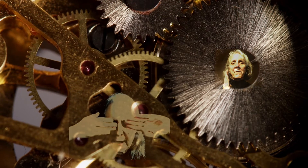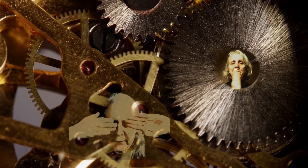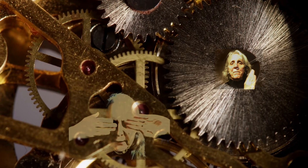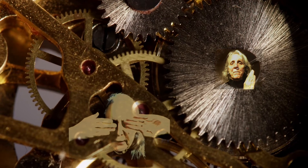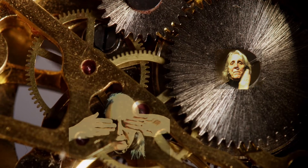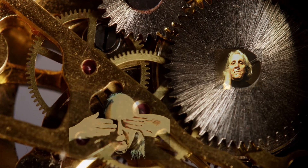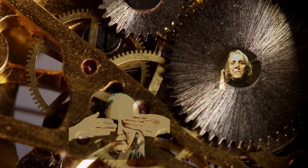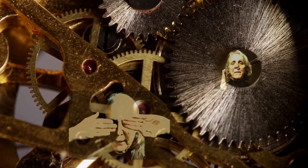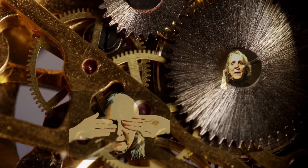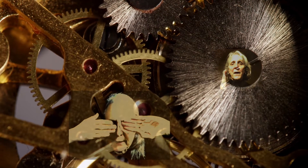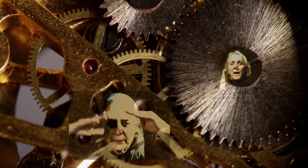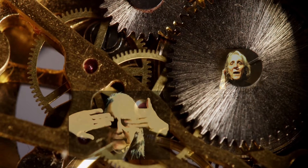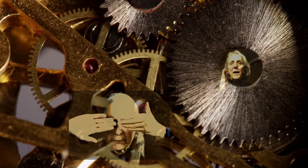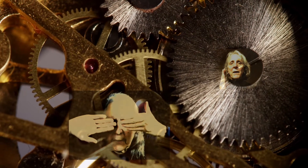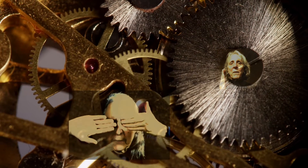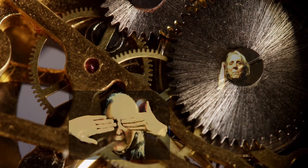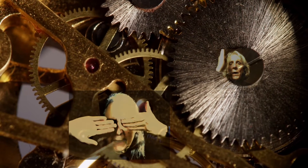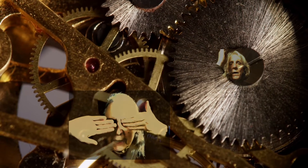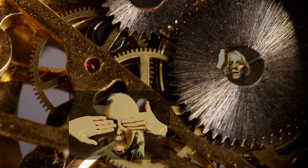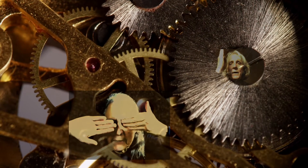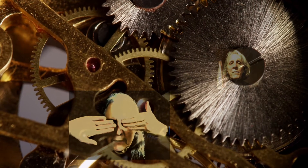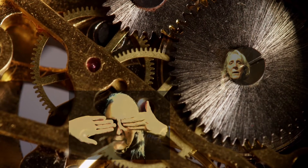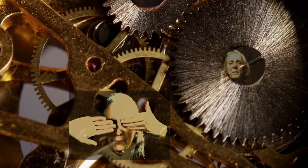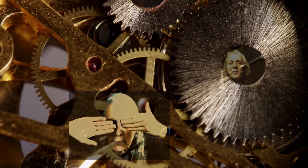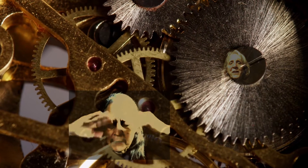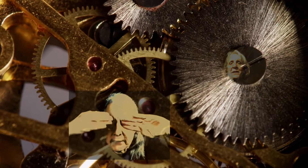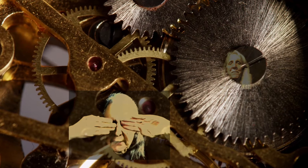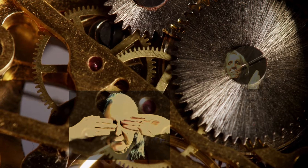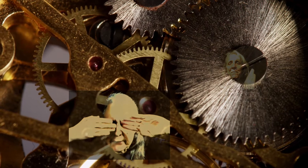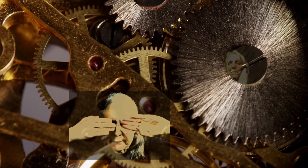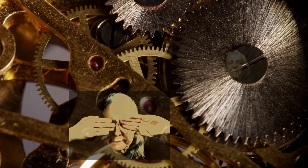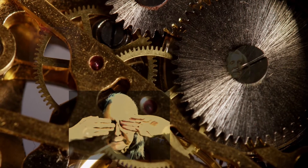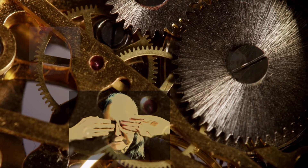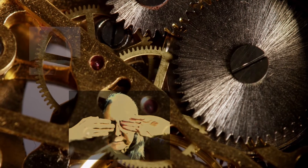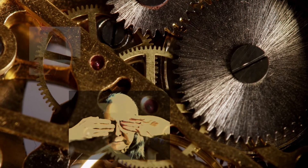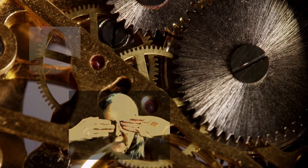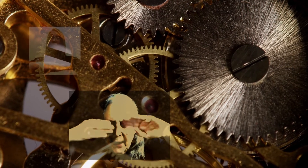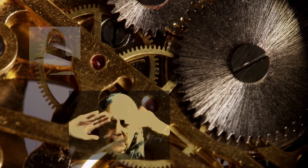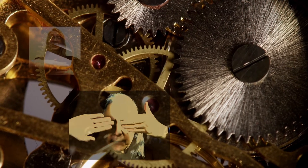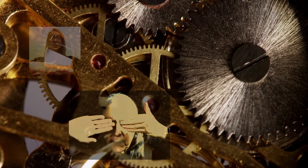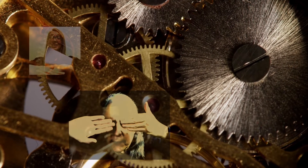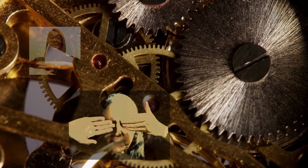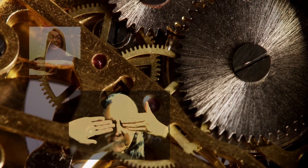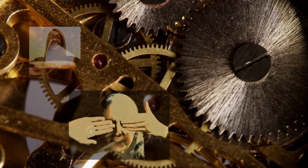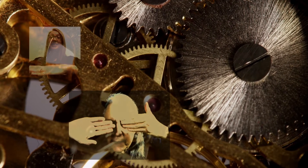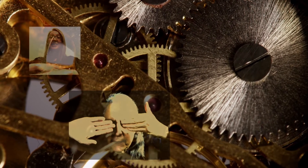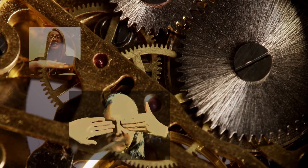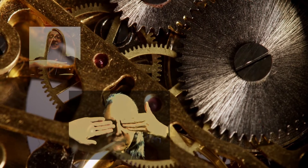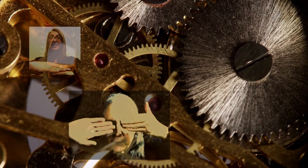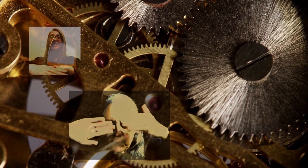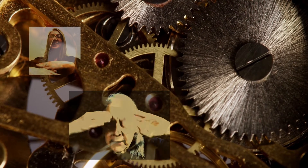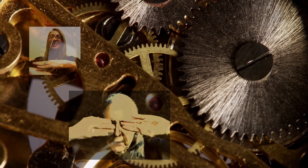the machine, fullness, I am a part of the machine, working for the team. am a